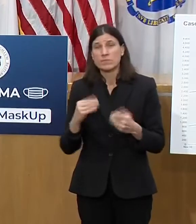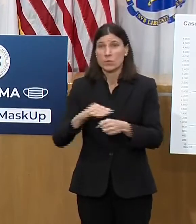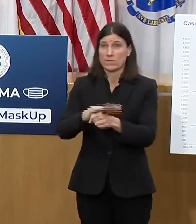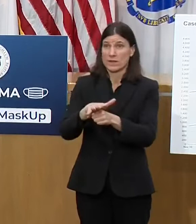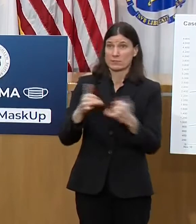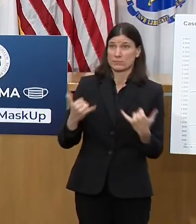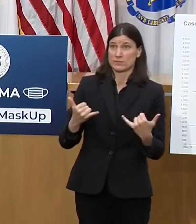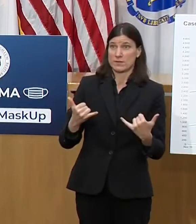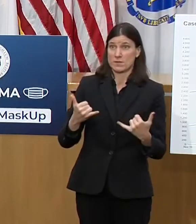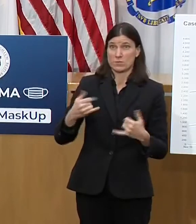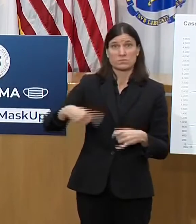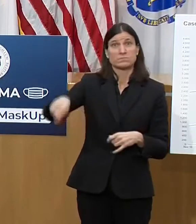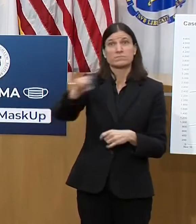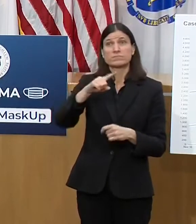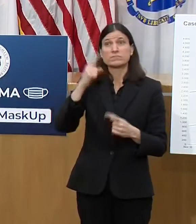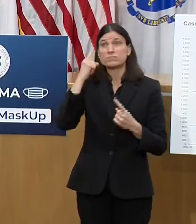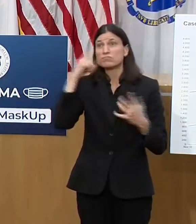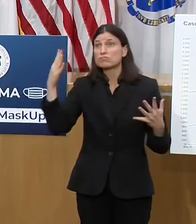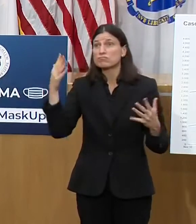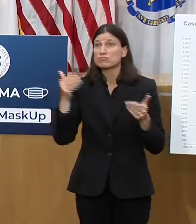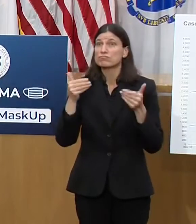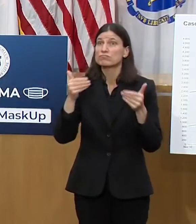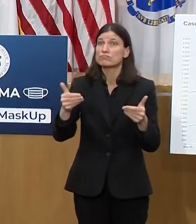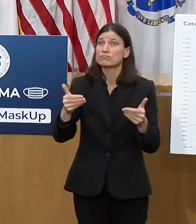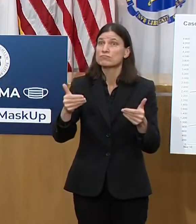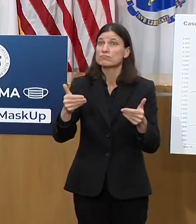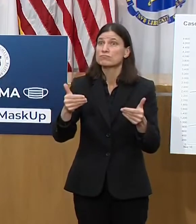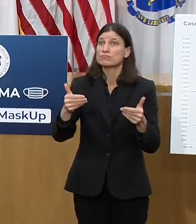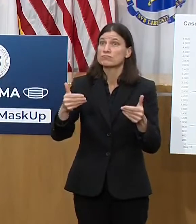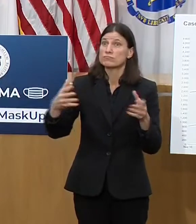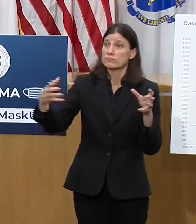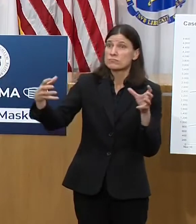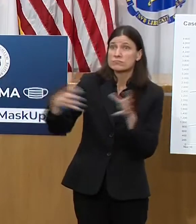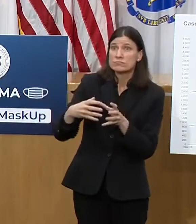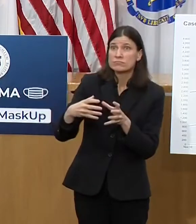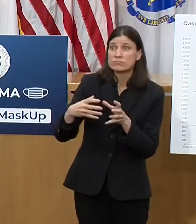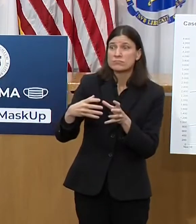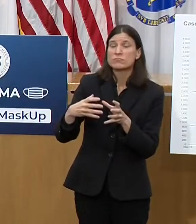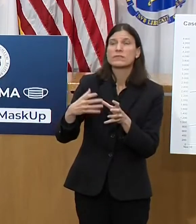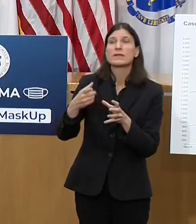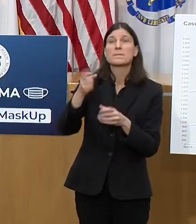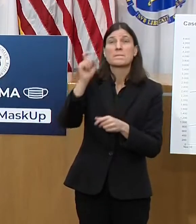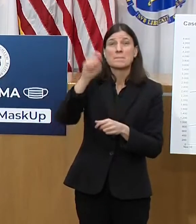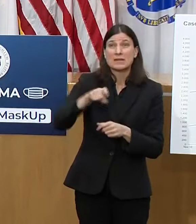Which means people should wear masks. They should open the windows.